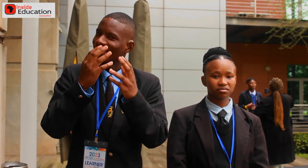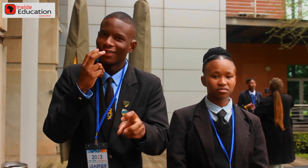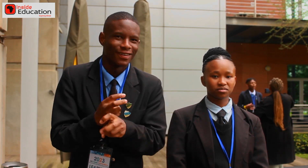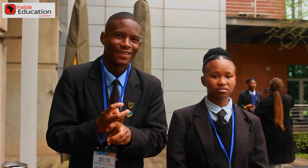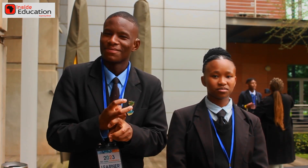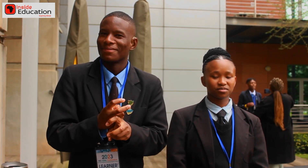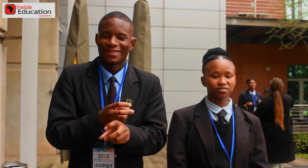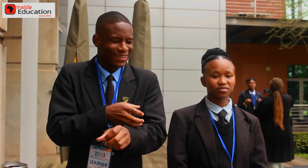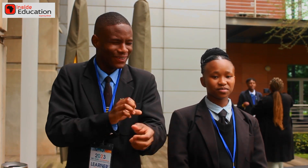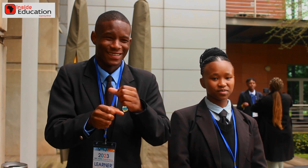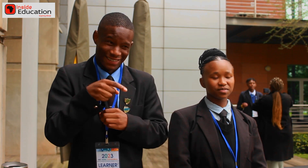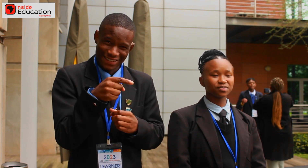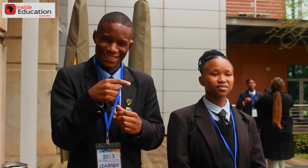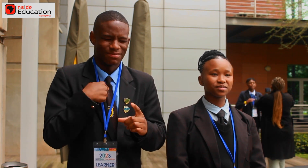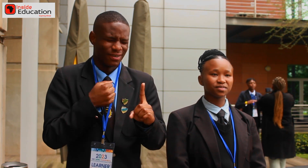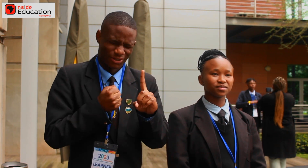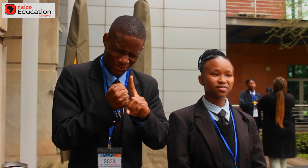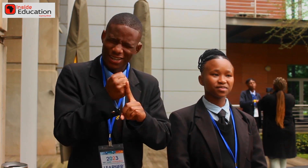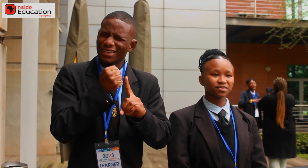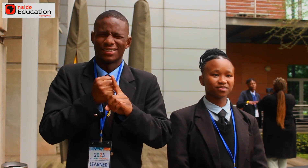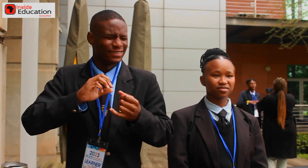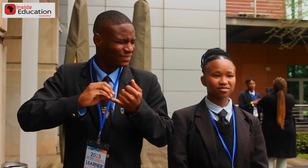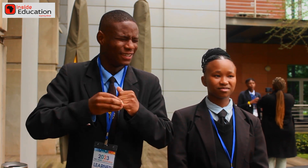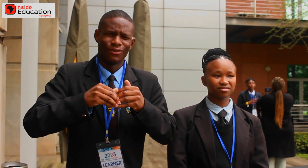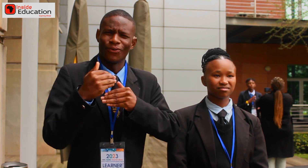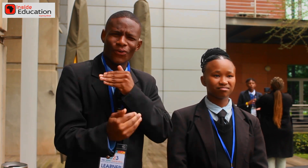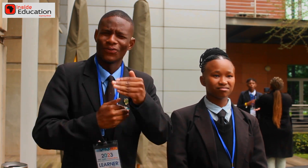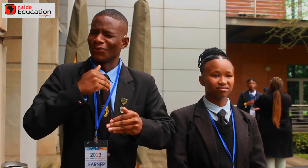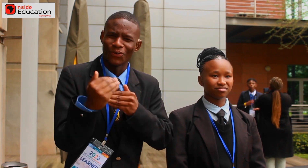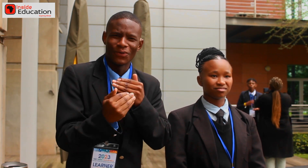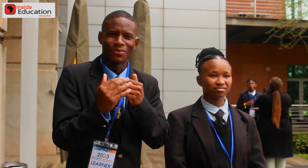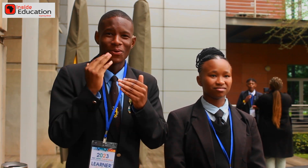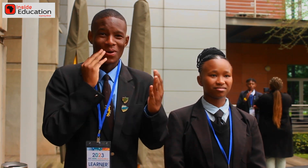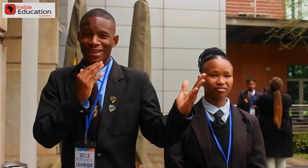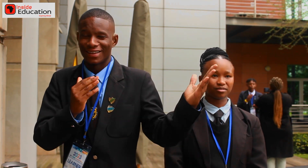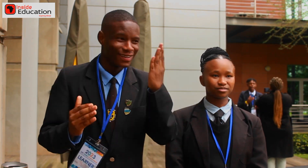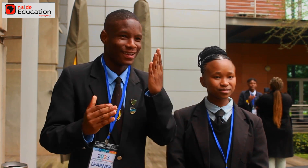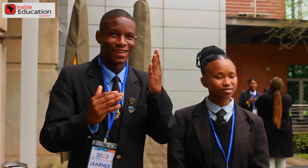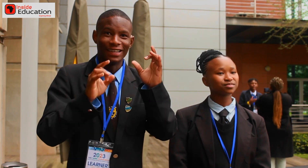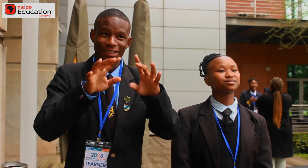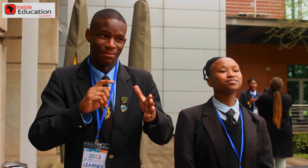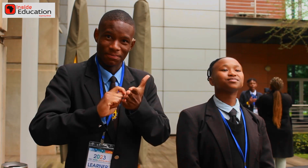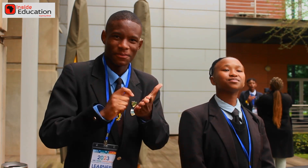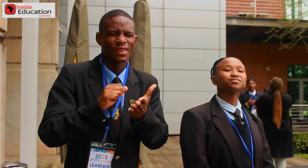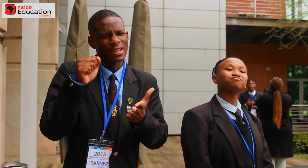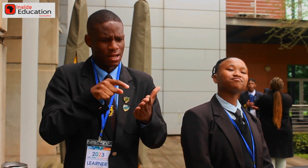So, I was very fearful. But I worked very hard. I'm glad that I managed. I pulled through